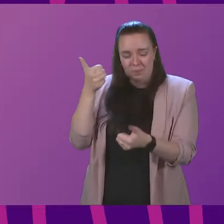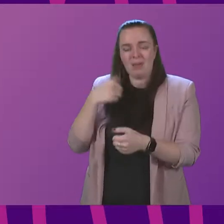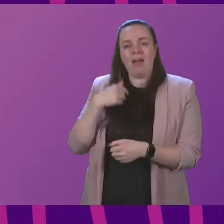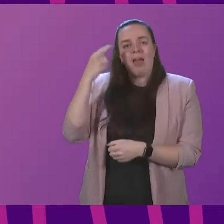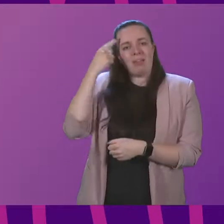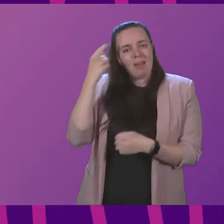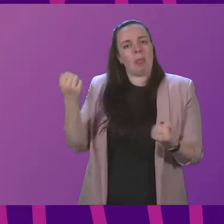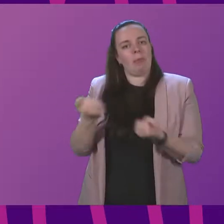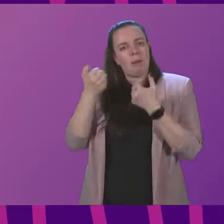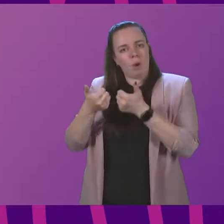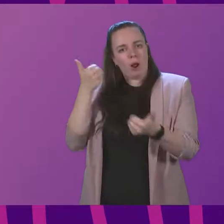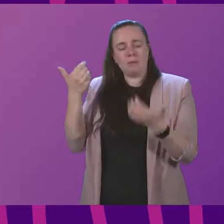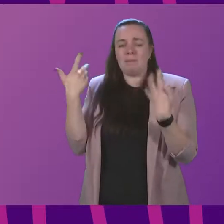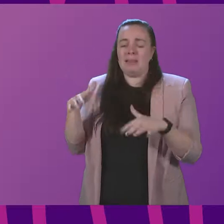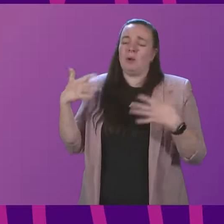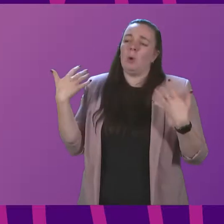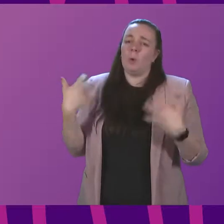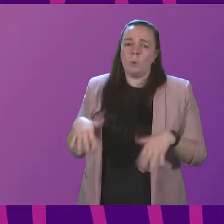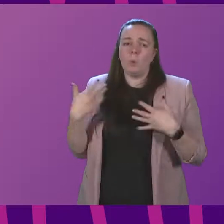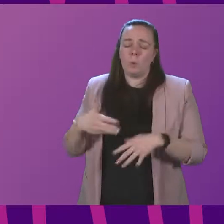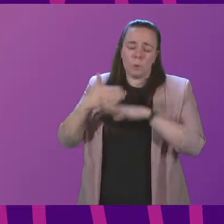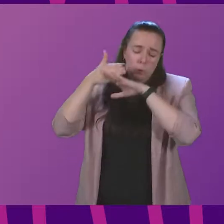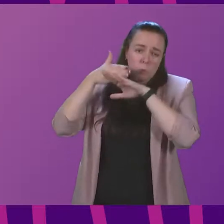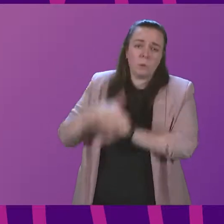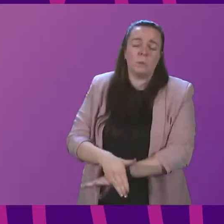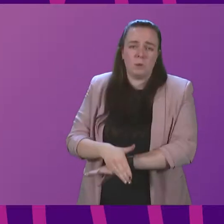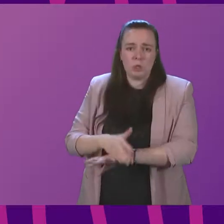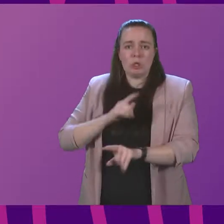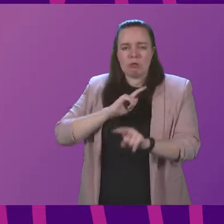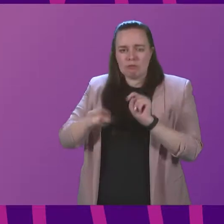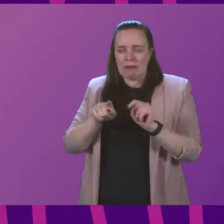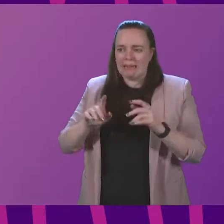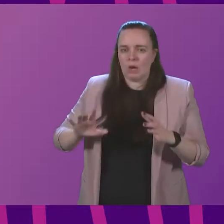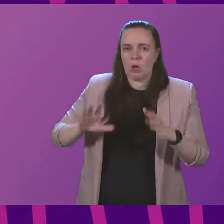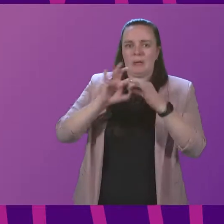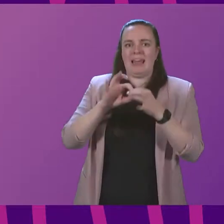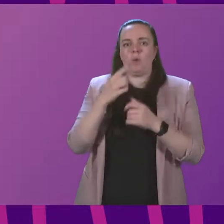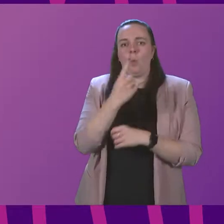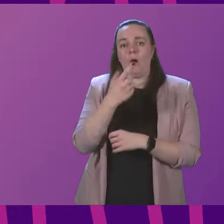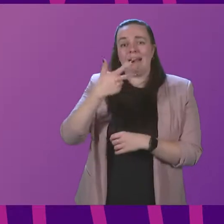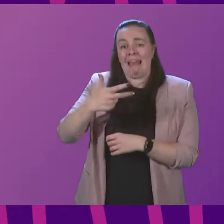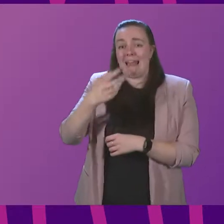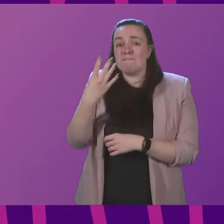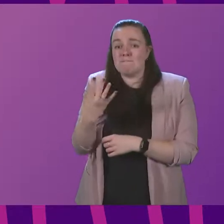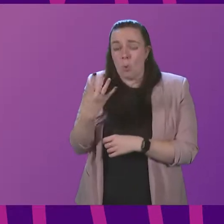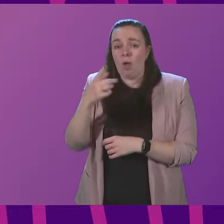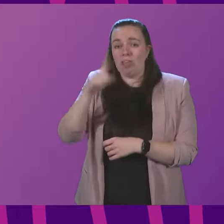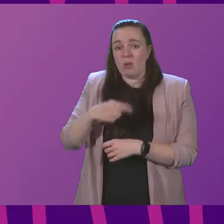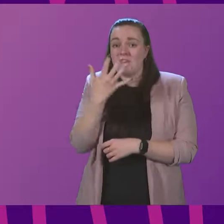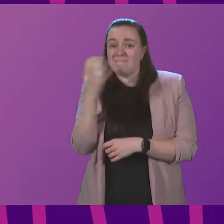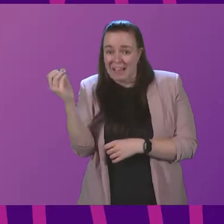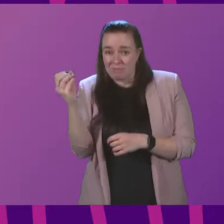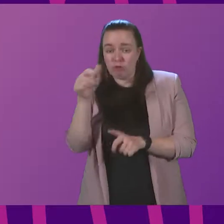have worked extraordinarily hard to reconnect 184,500 people